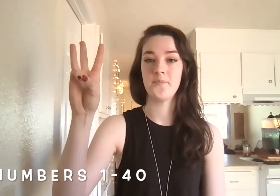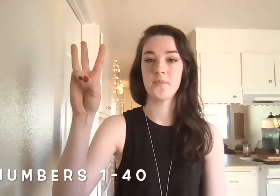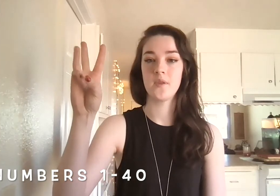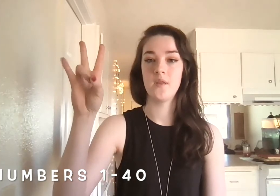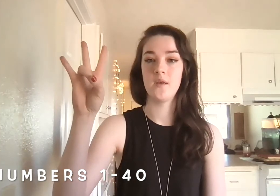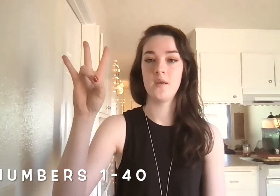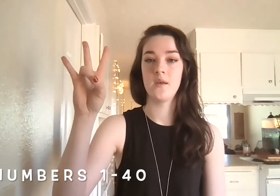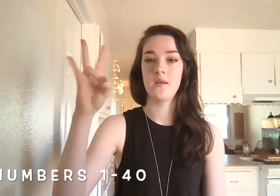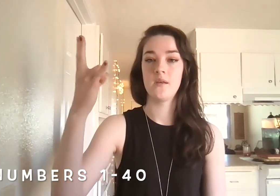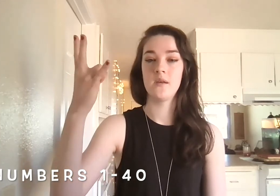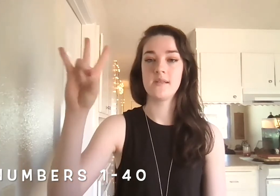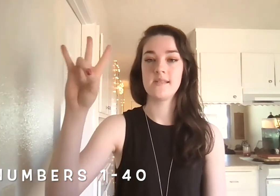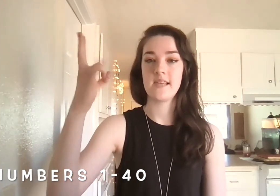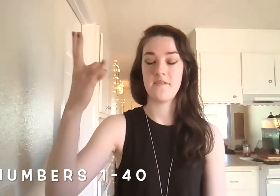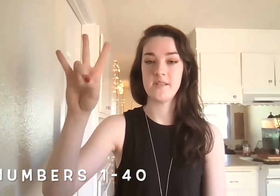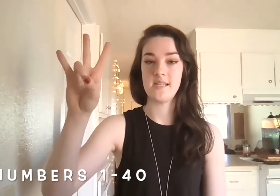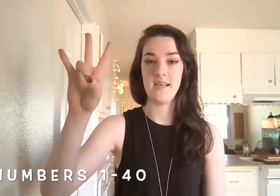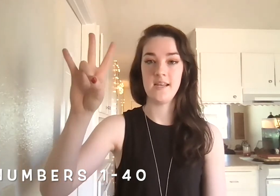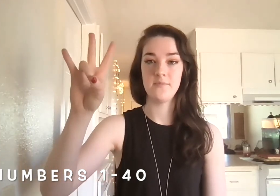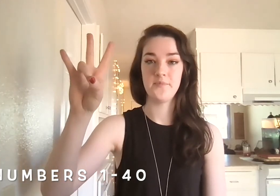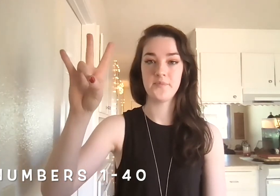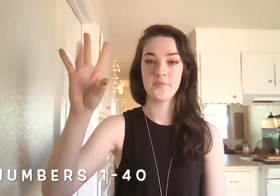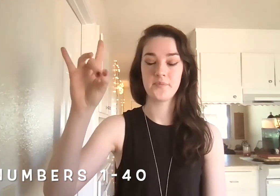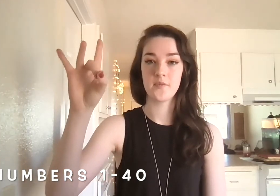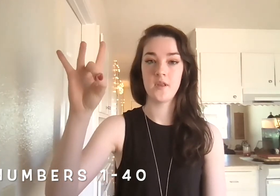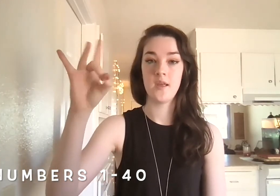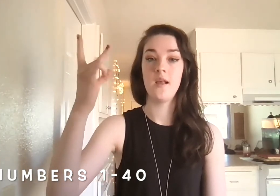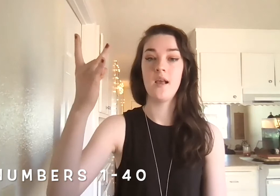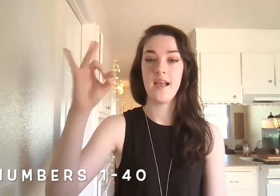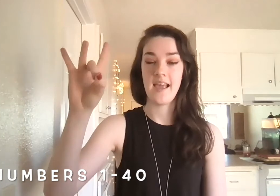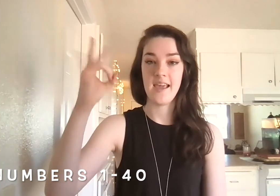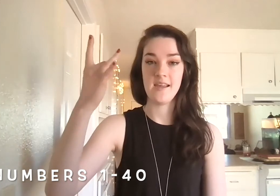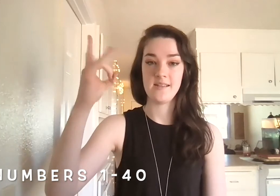17, 18,